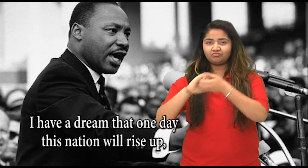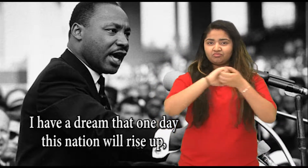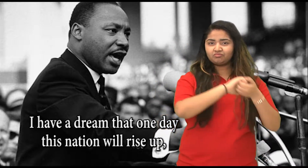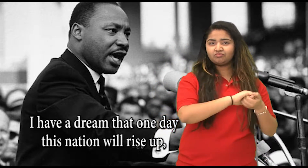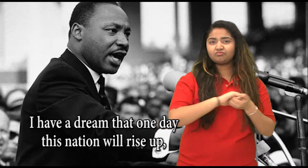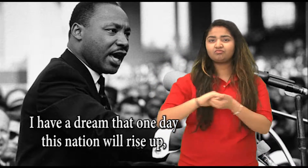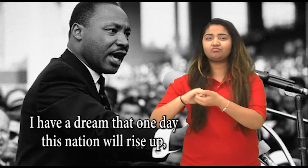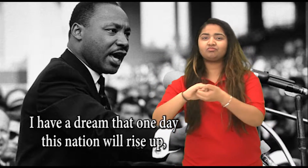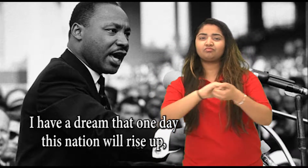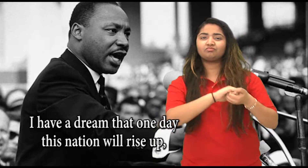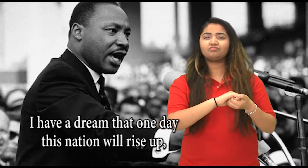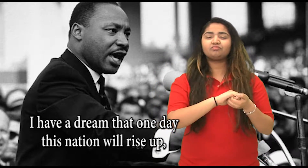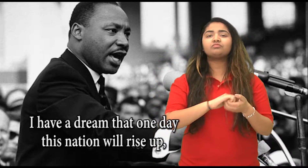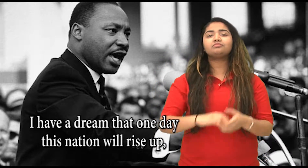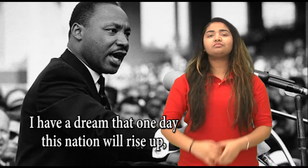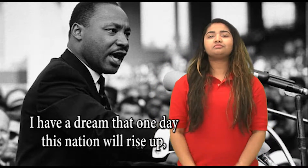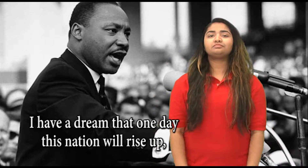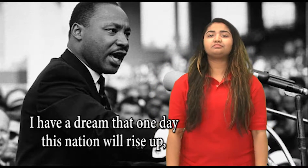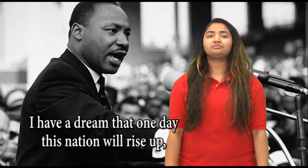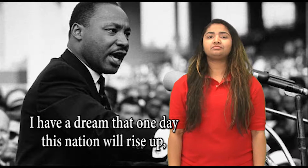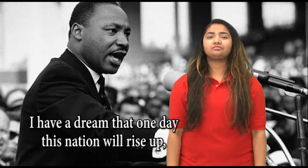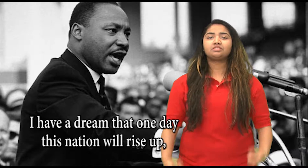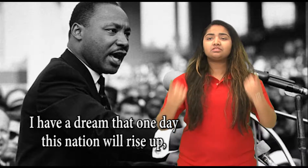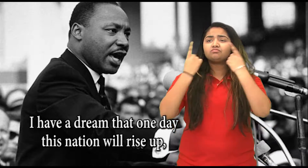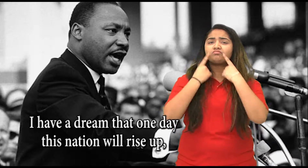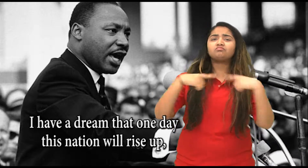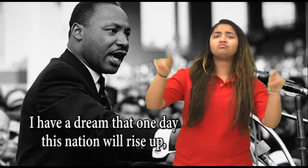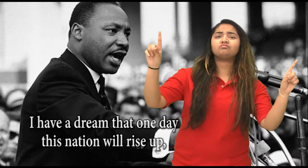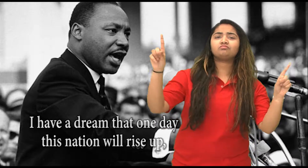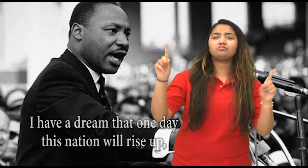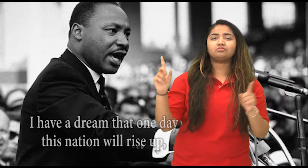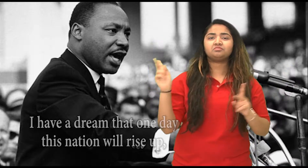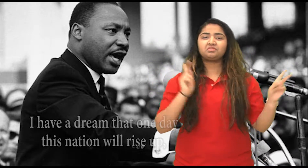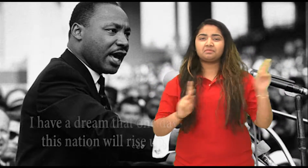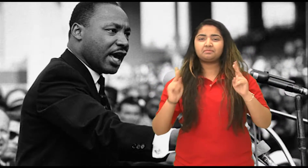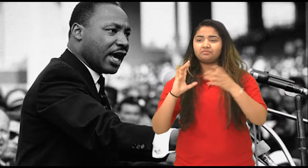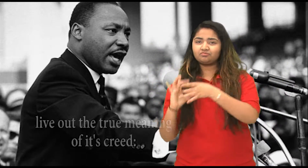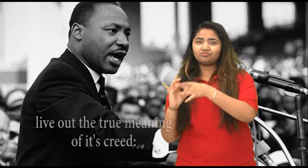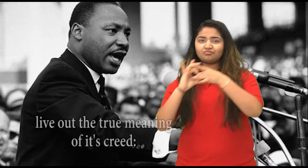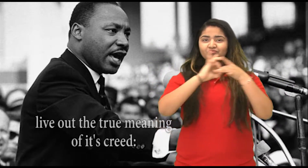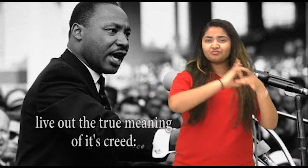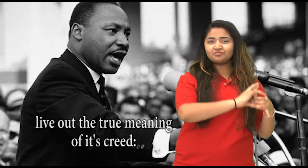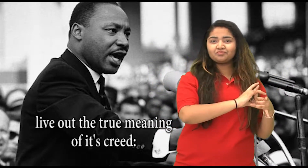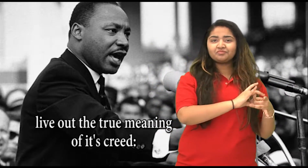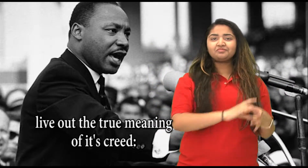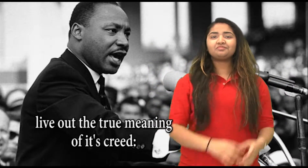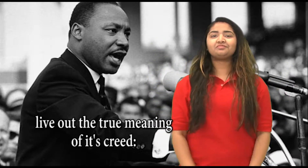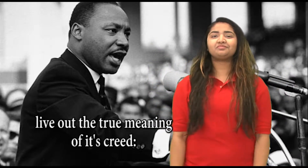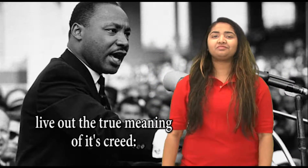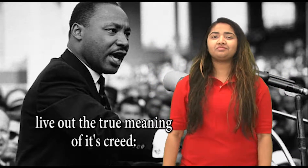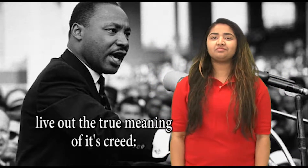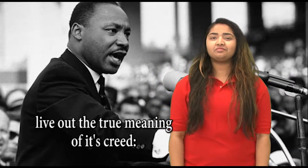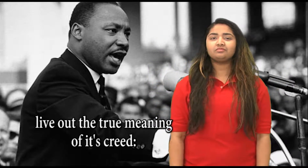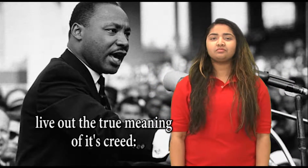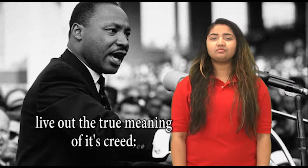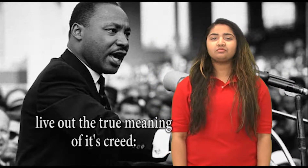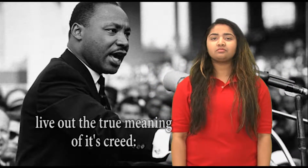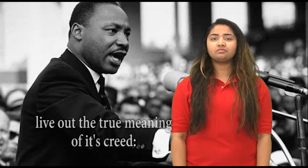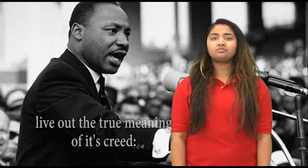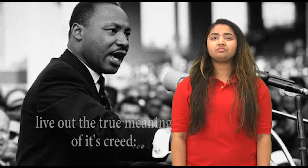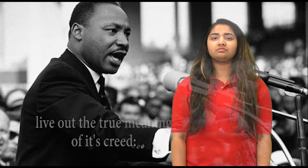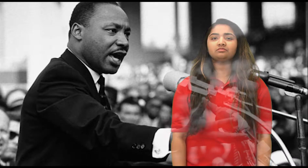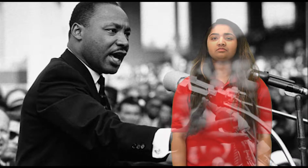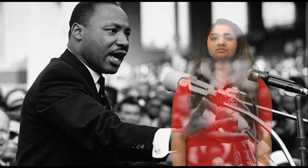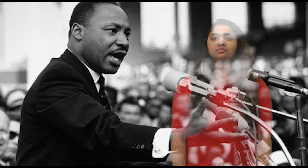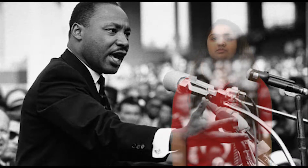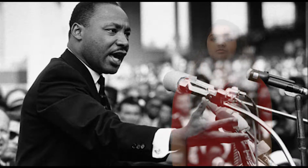one day this nation will rise up and live out the true meaning of its